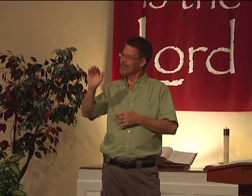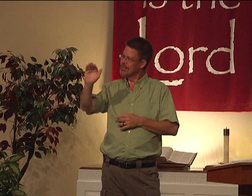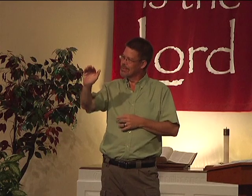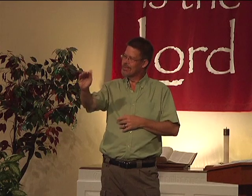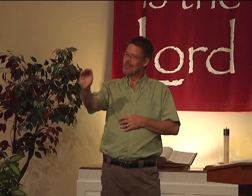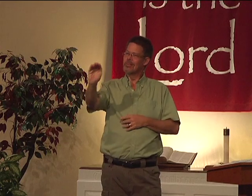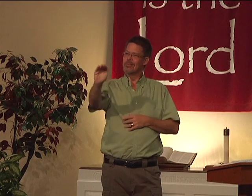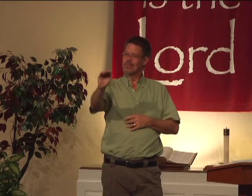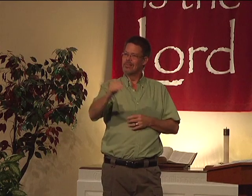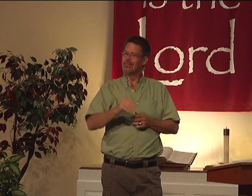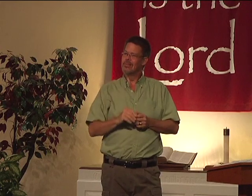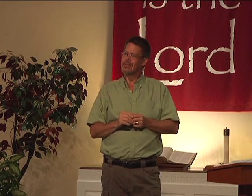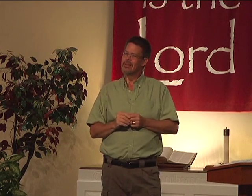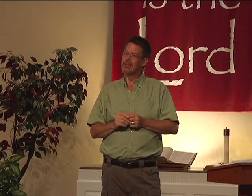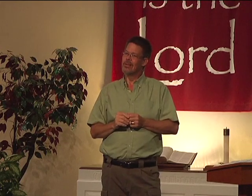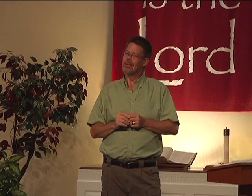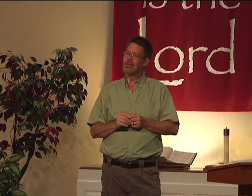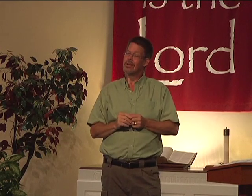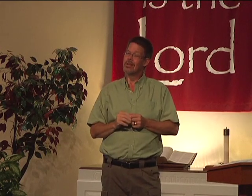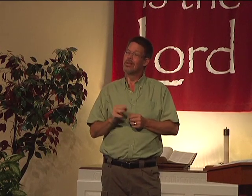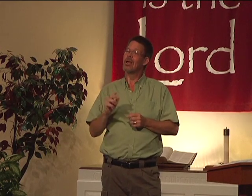Through the Holy Spirit. Prompted you to prompt her.